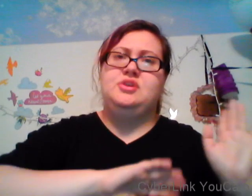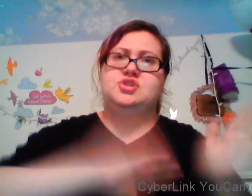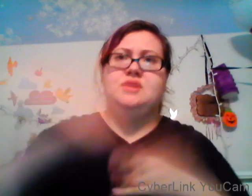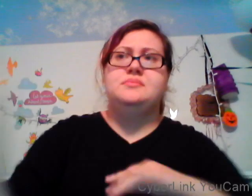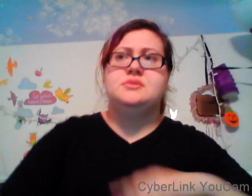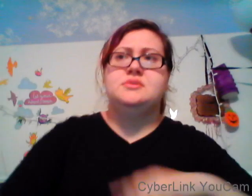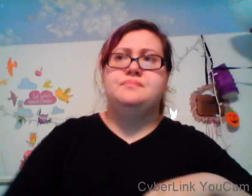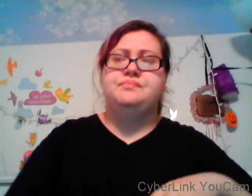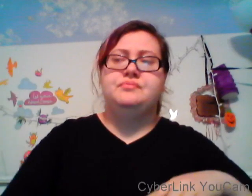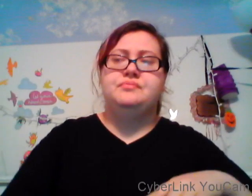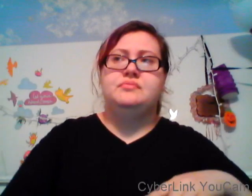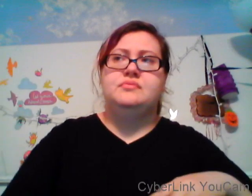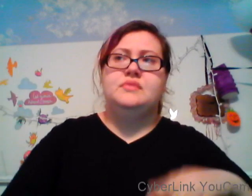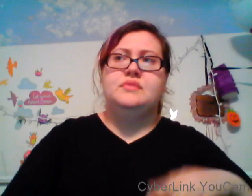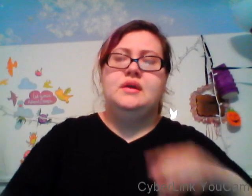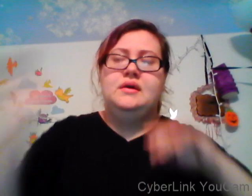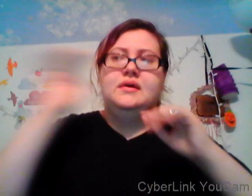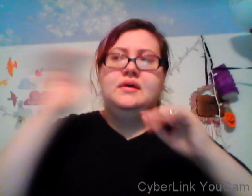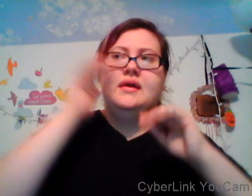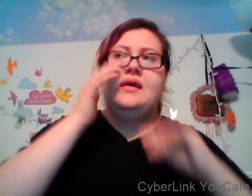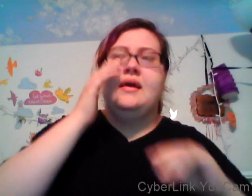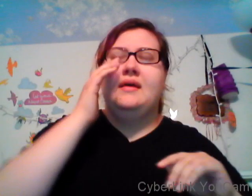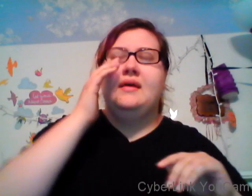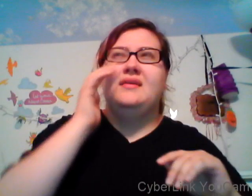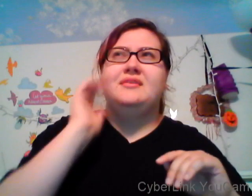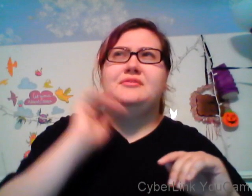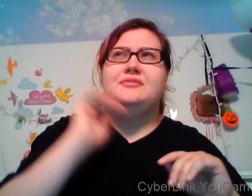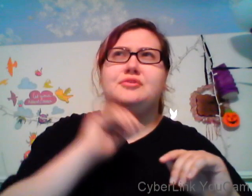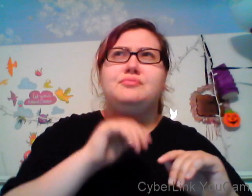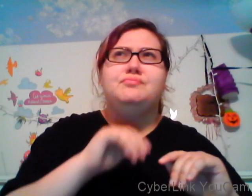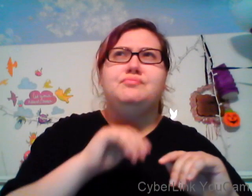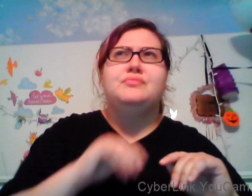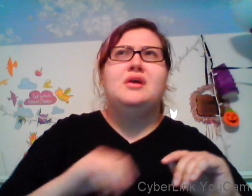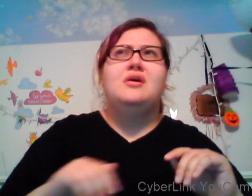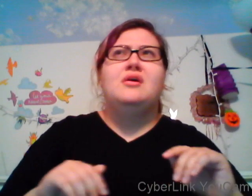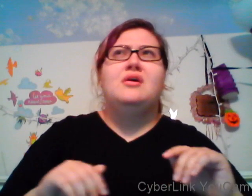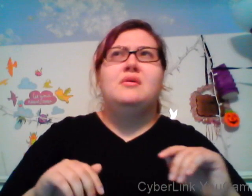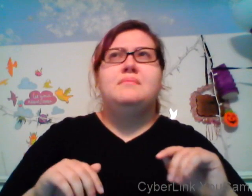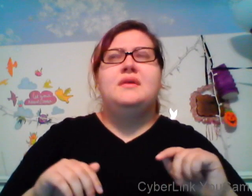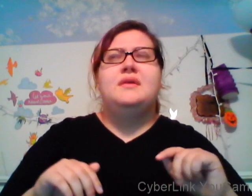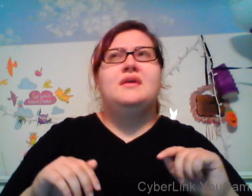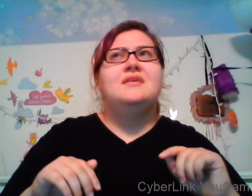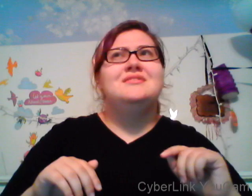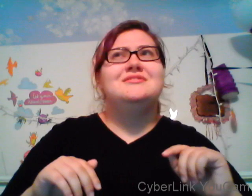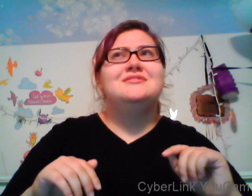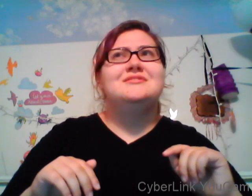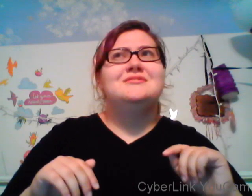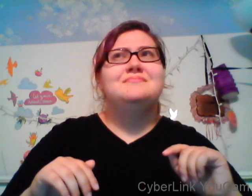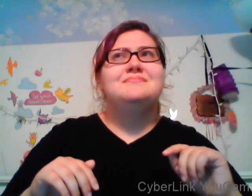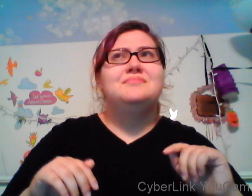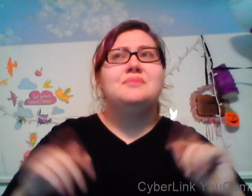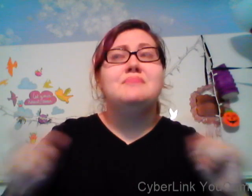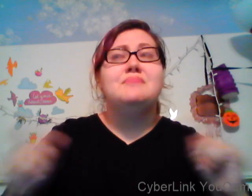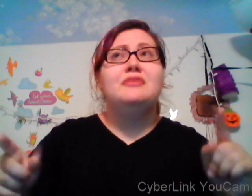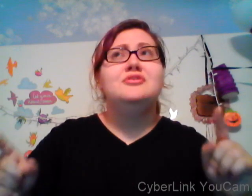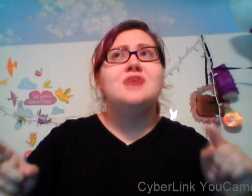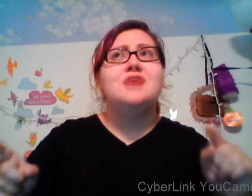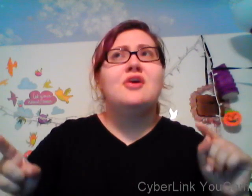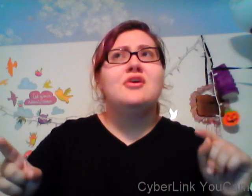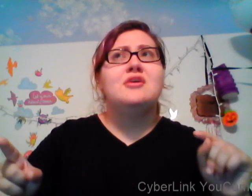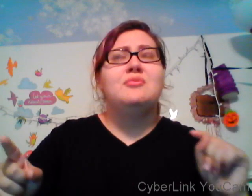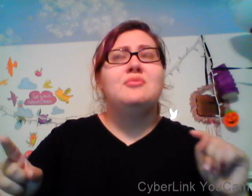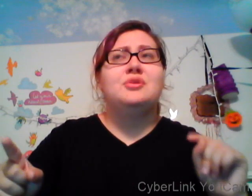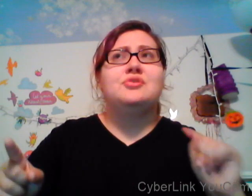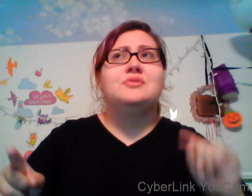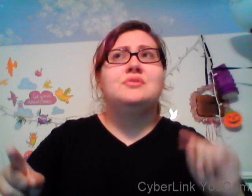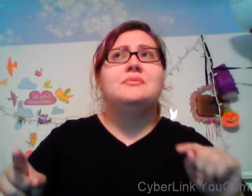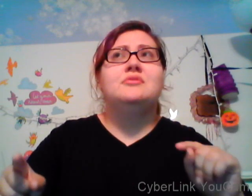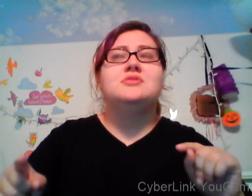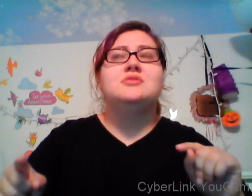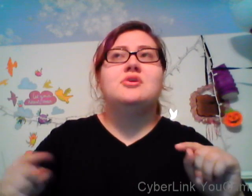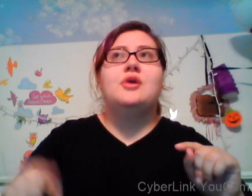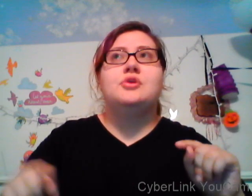um I'm moving um I've talked about this a little bit before um I'm moving to New York